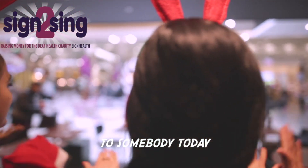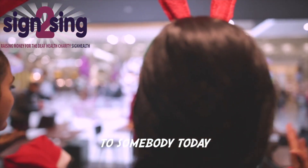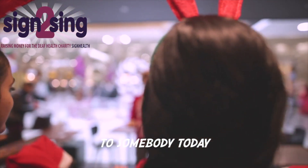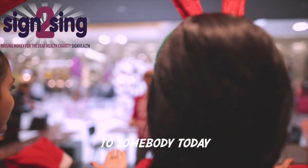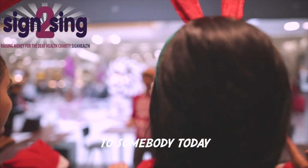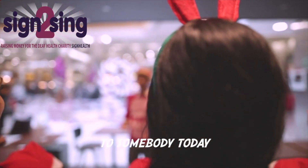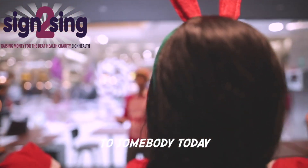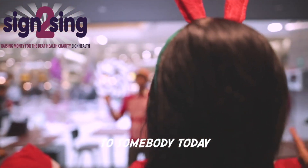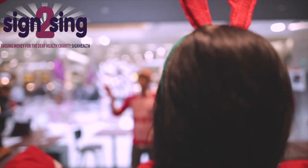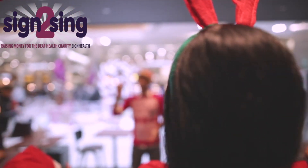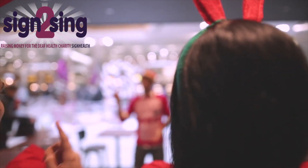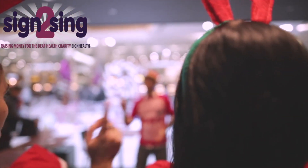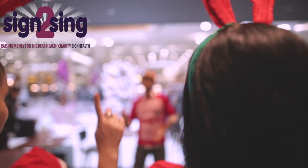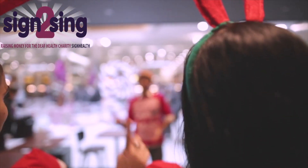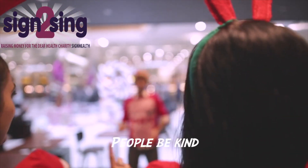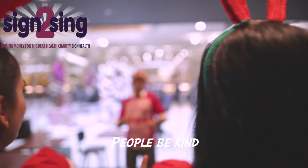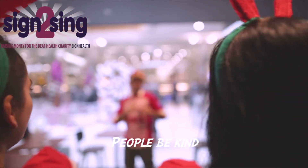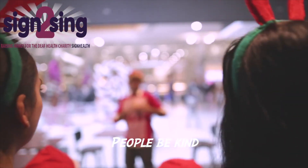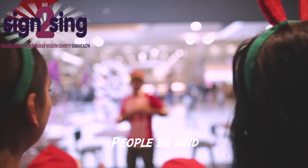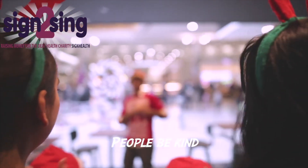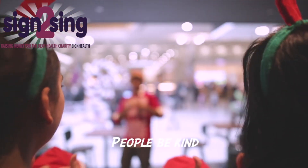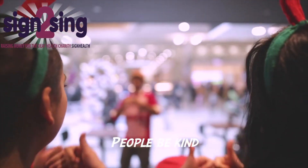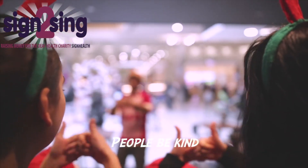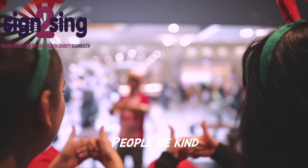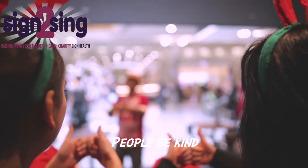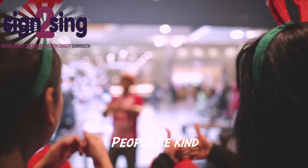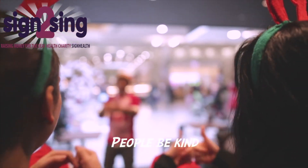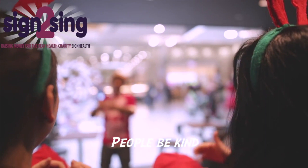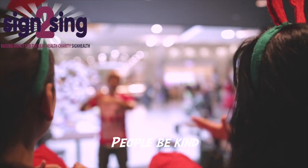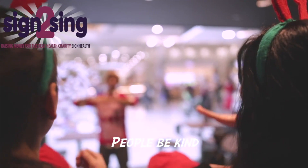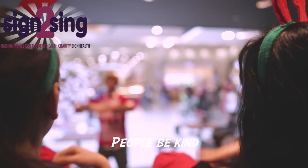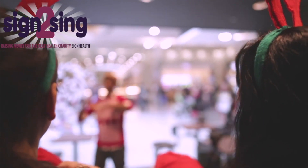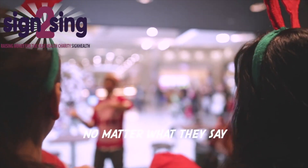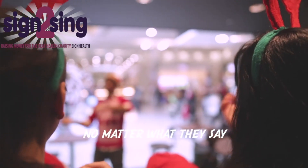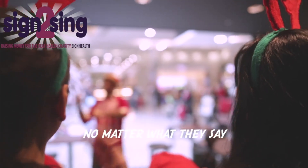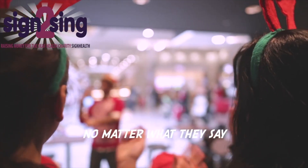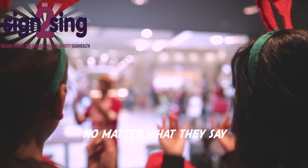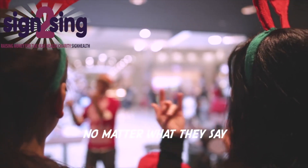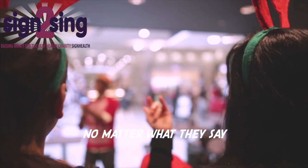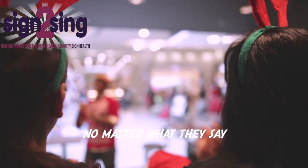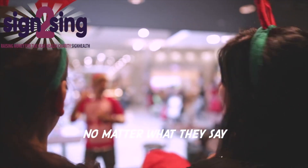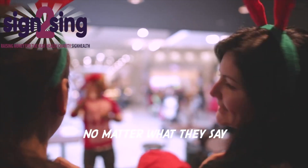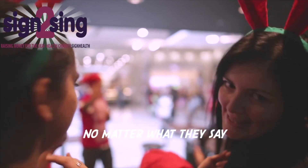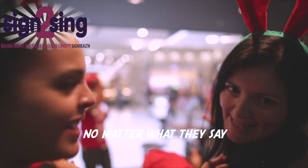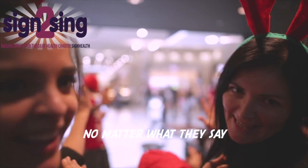People be kind No matter what they say